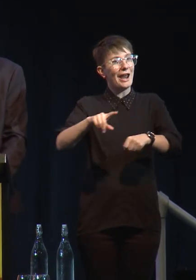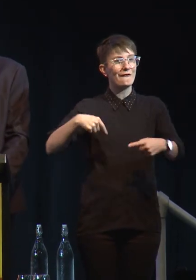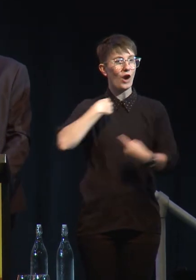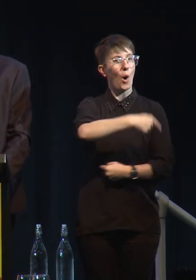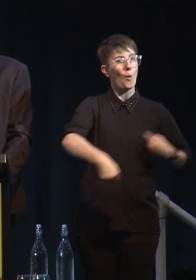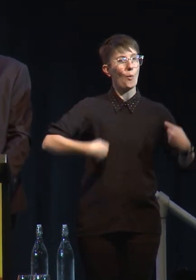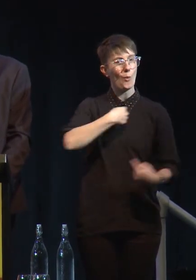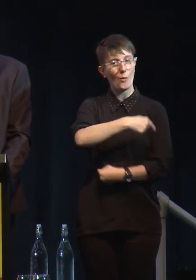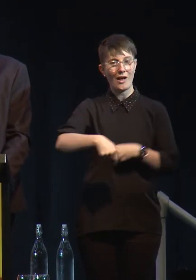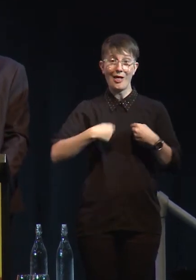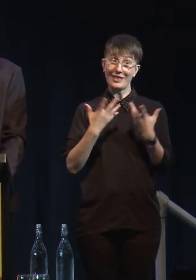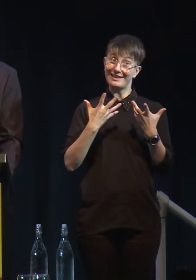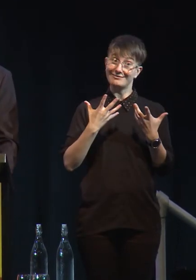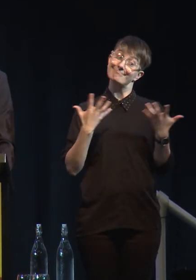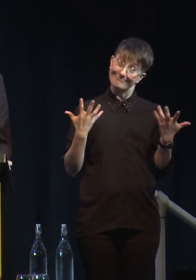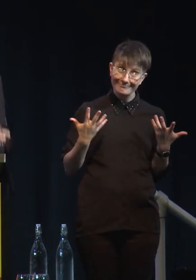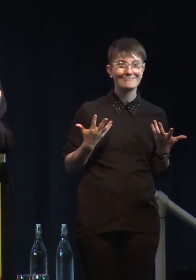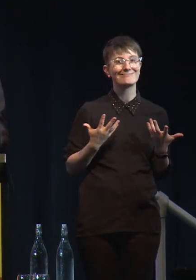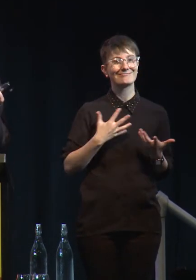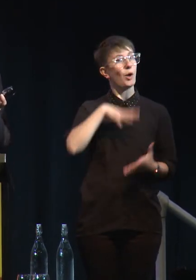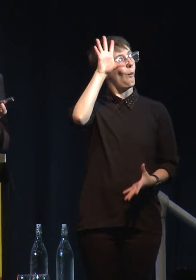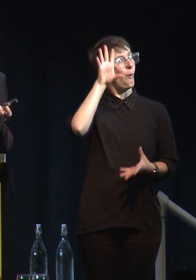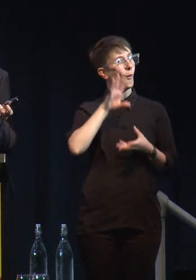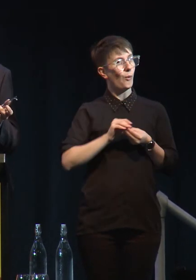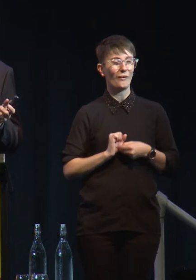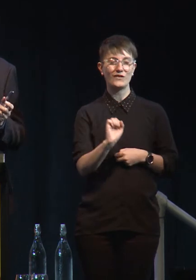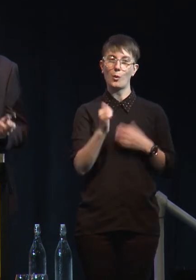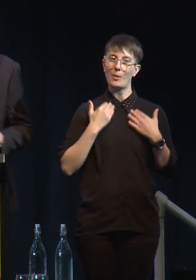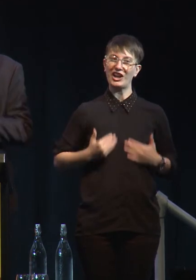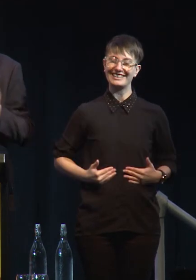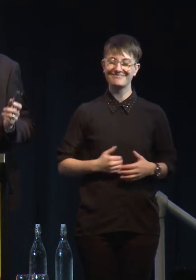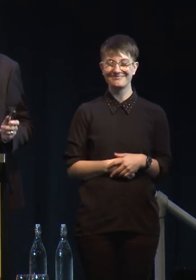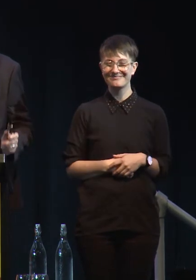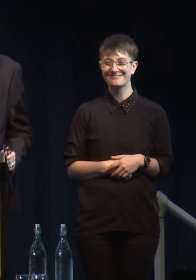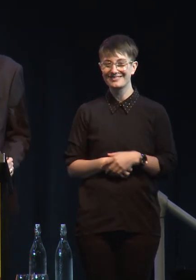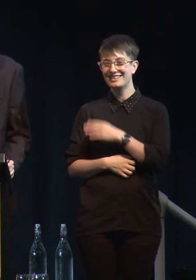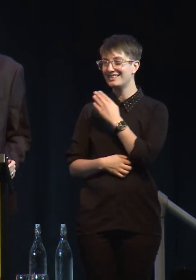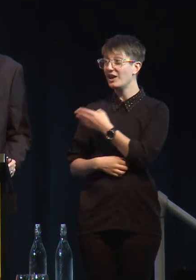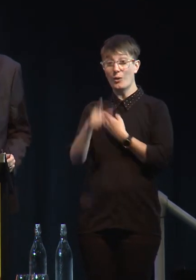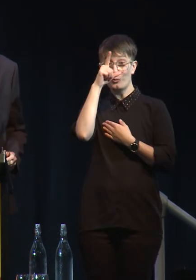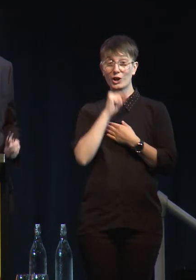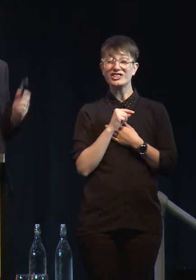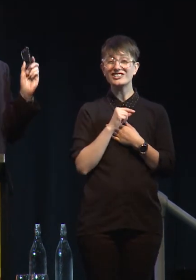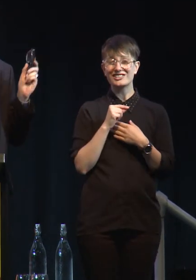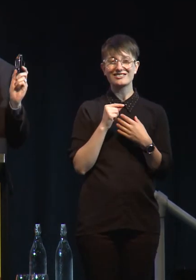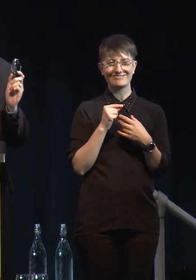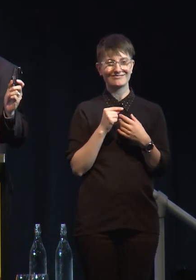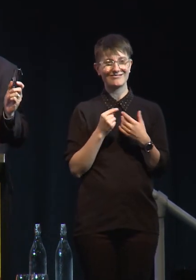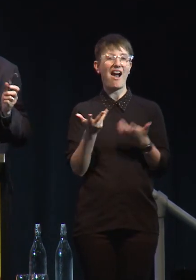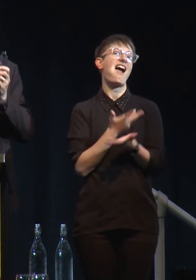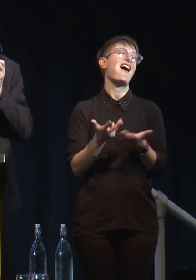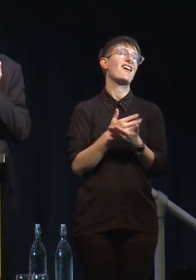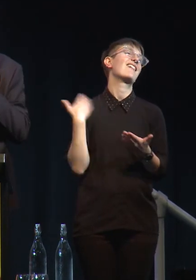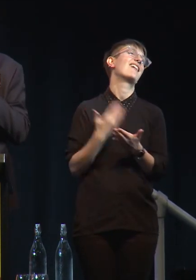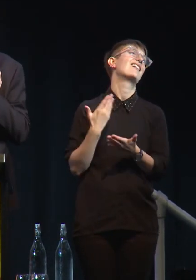body, you're going to have it in all of your body. Well, look, we could spend all of our time and far more just talking about the health